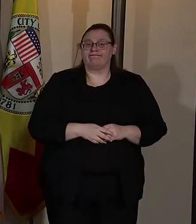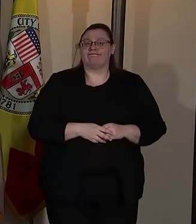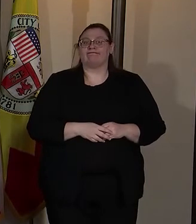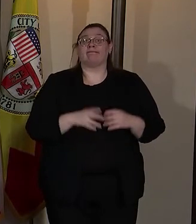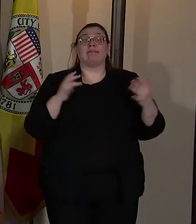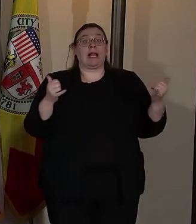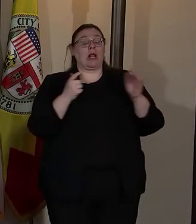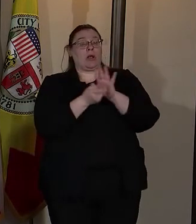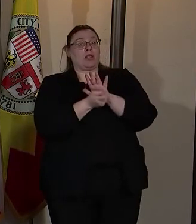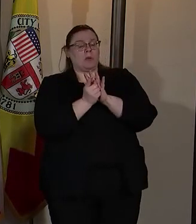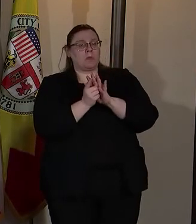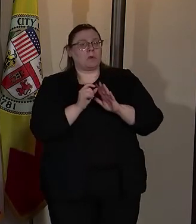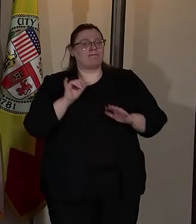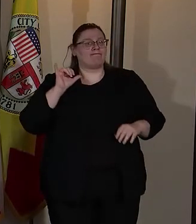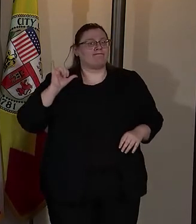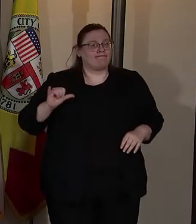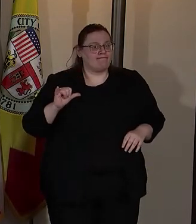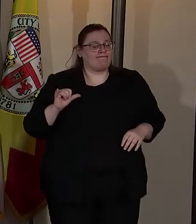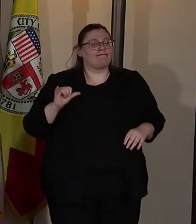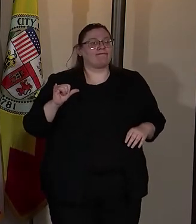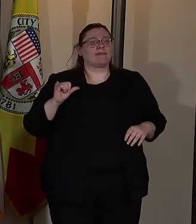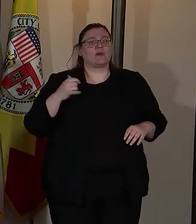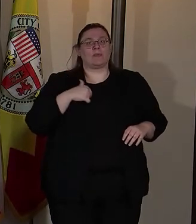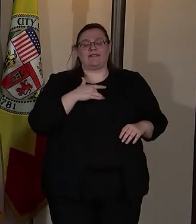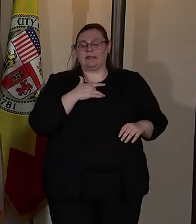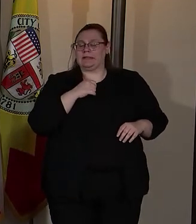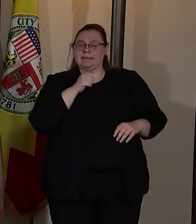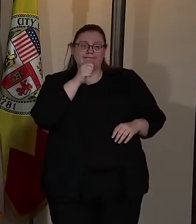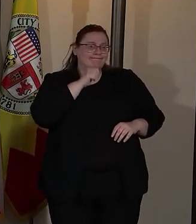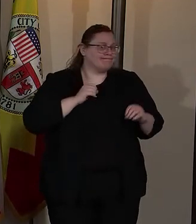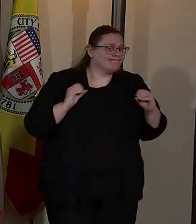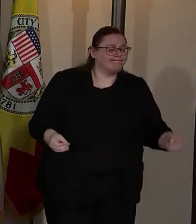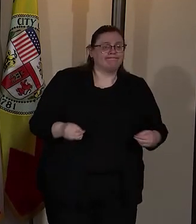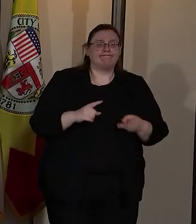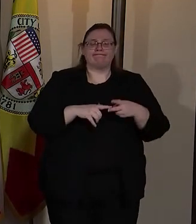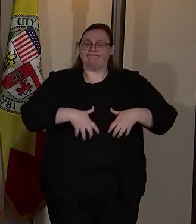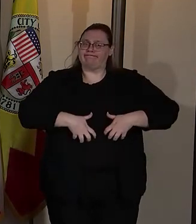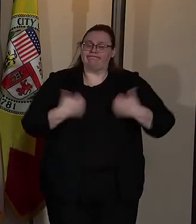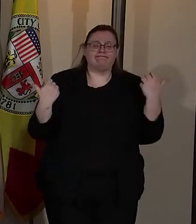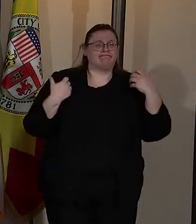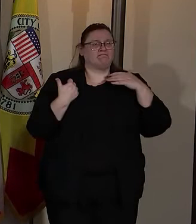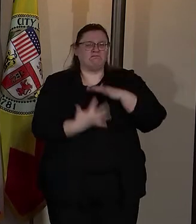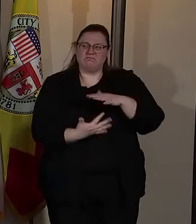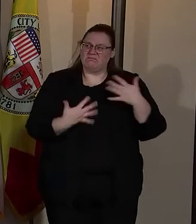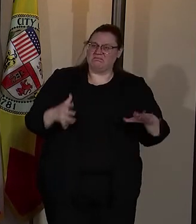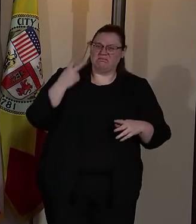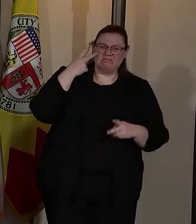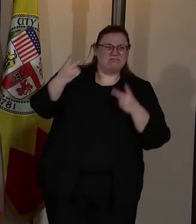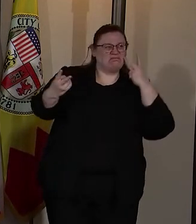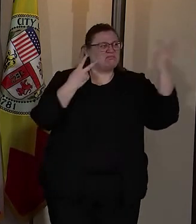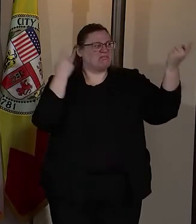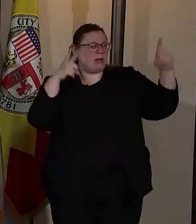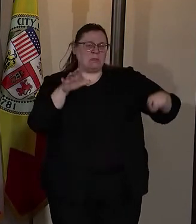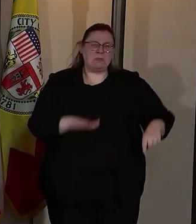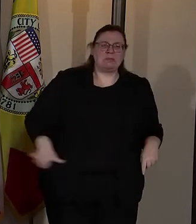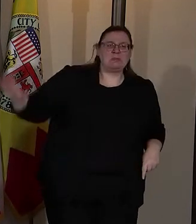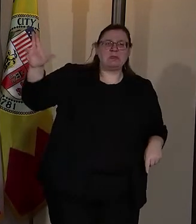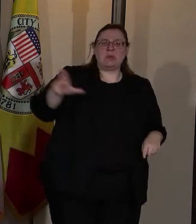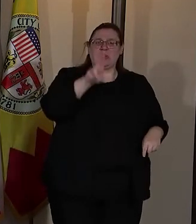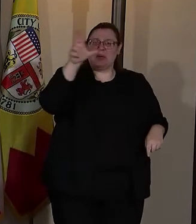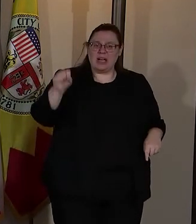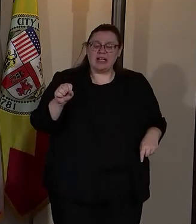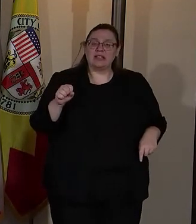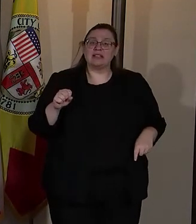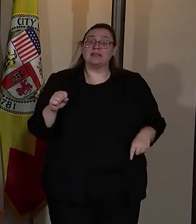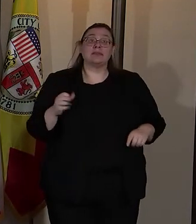in this moment rightfully impatient, angry about what we've seen unfold across this country. But